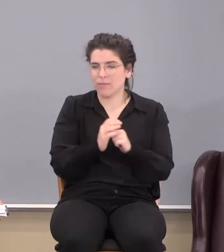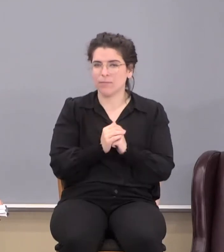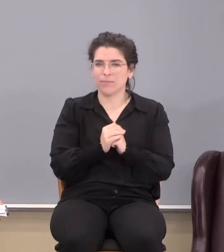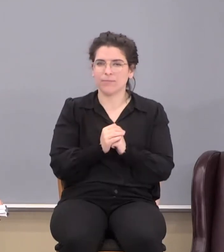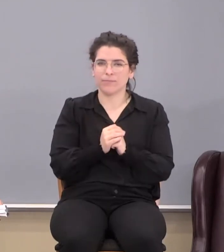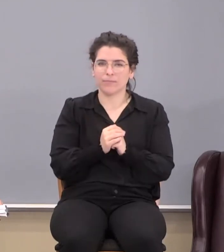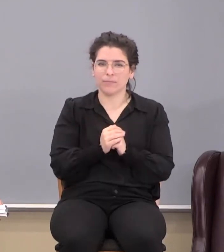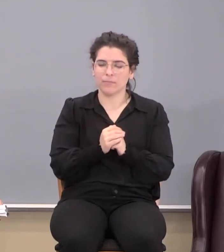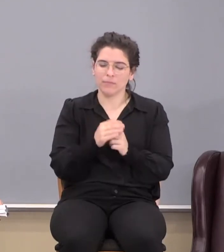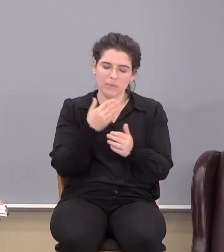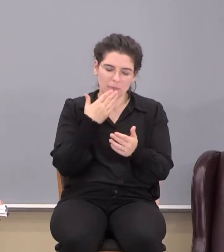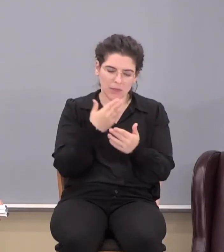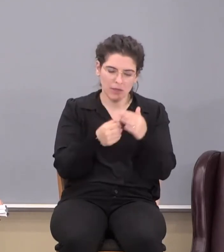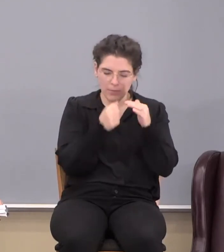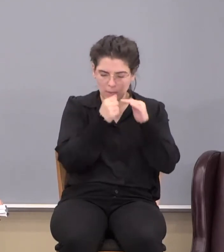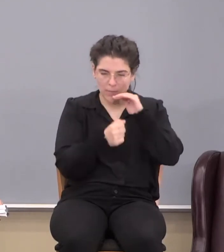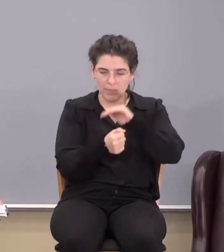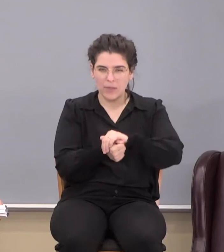Think the mystery.